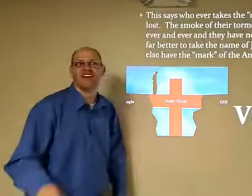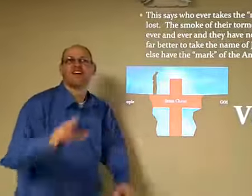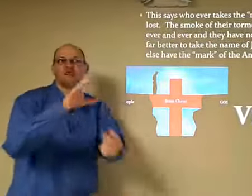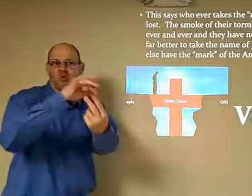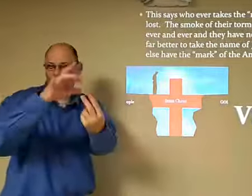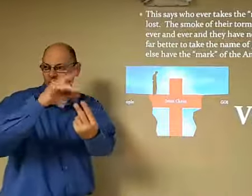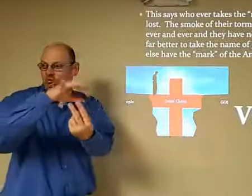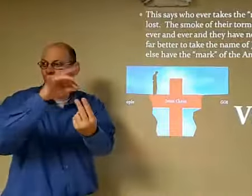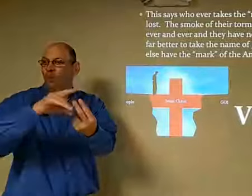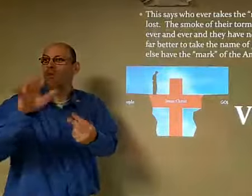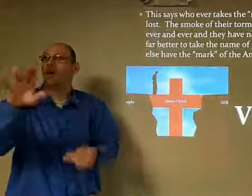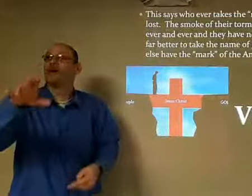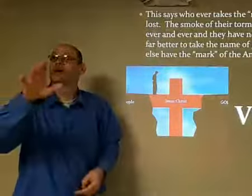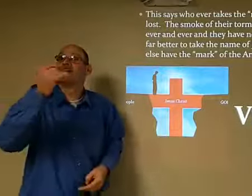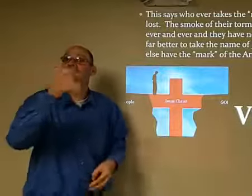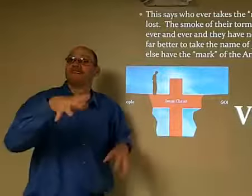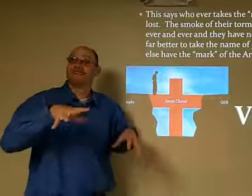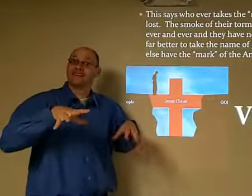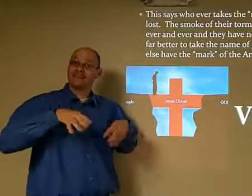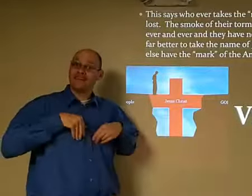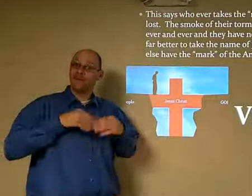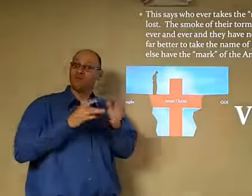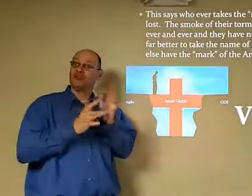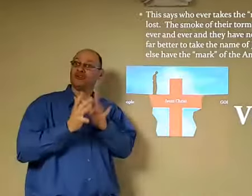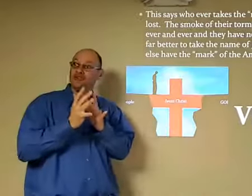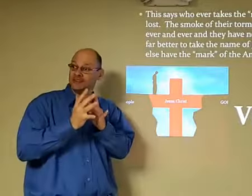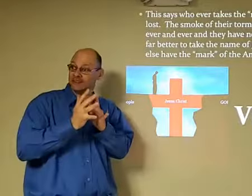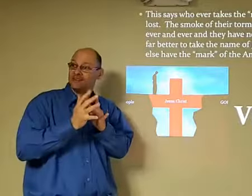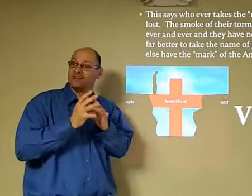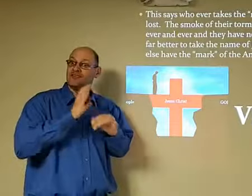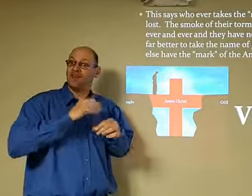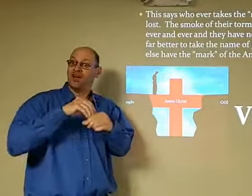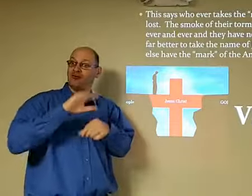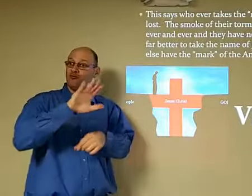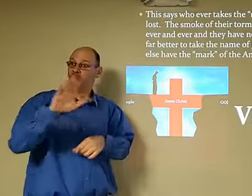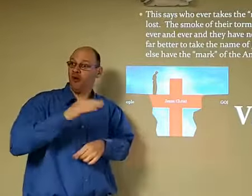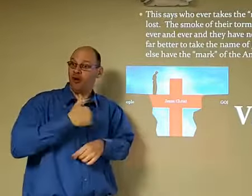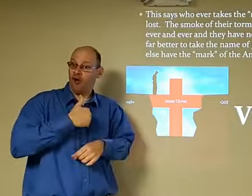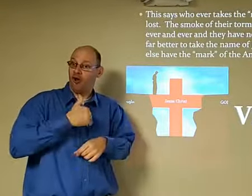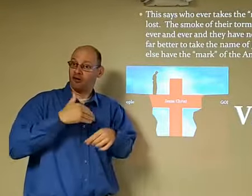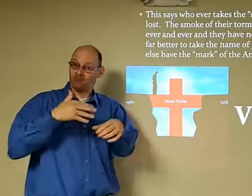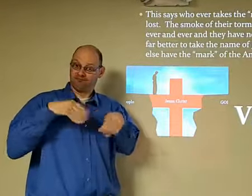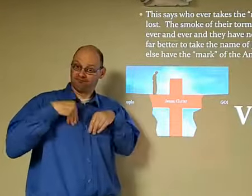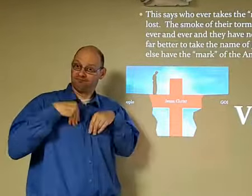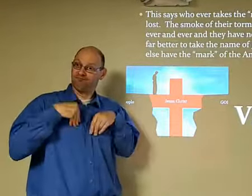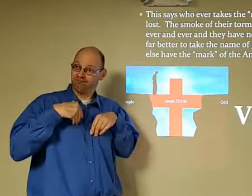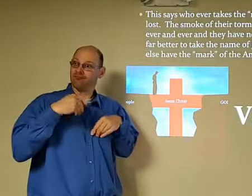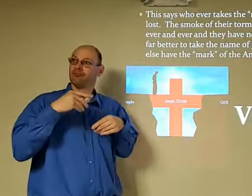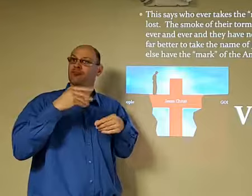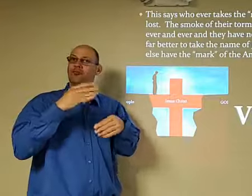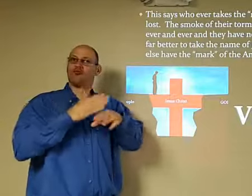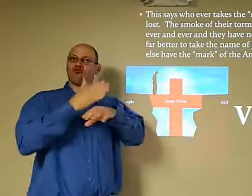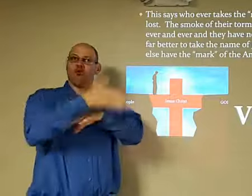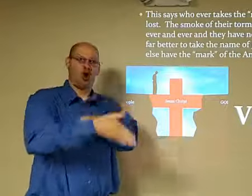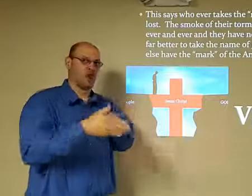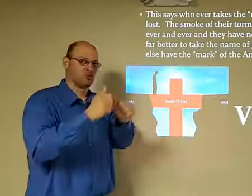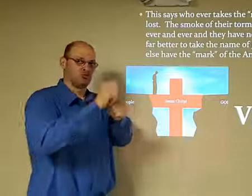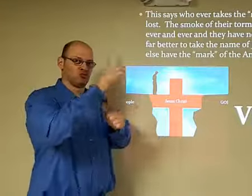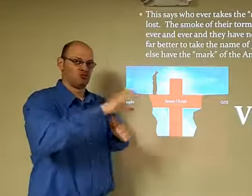choose the wrong choice and their eternal destination is going into fire and